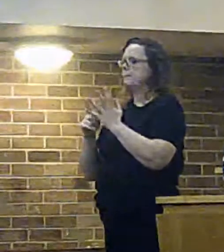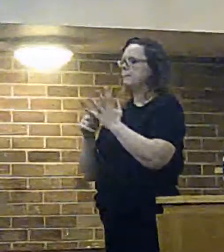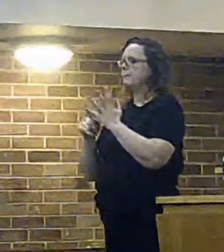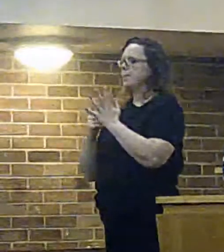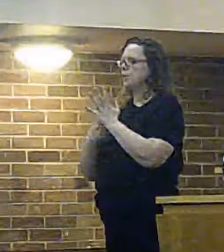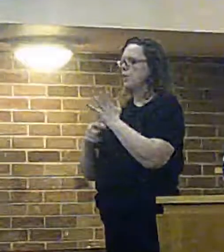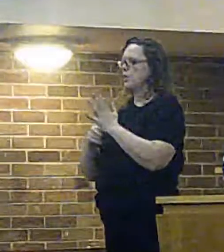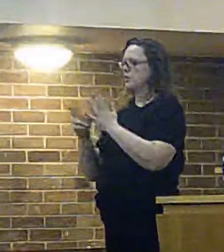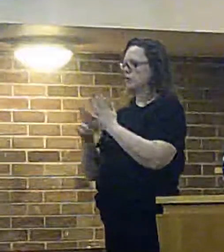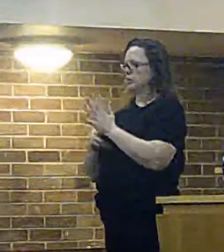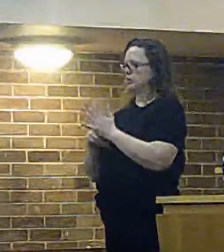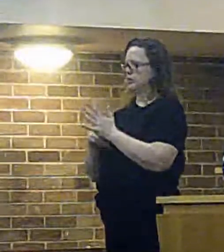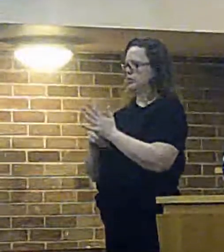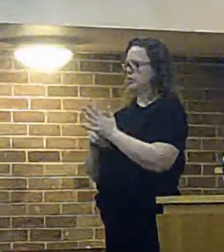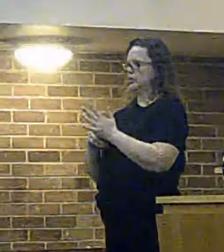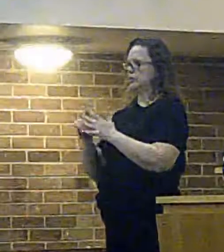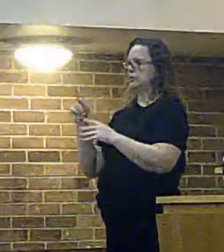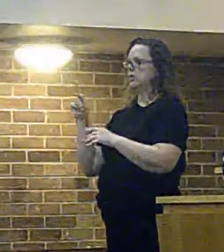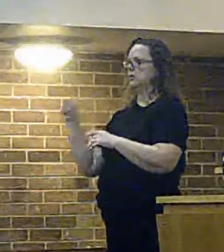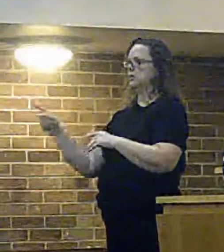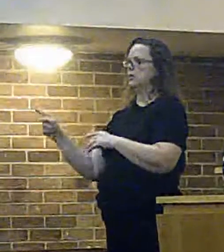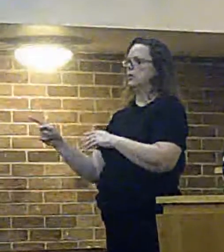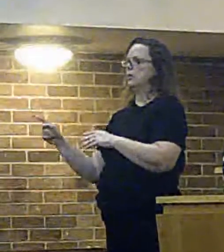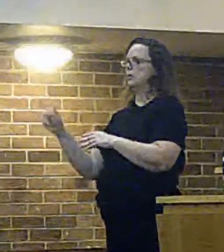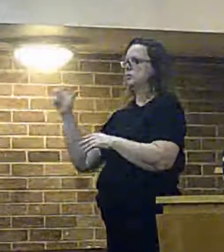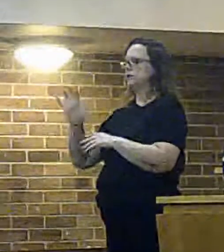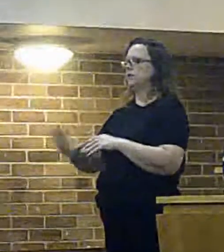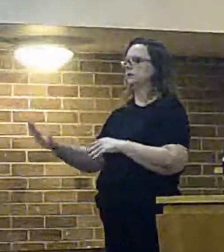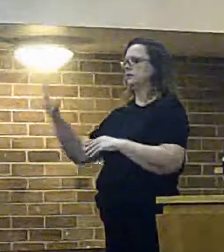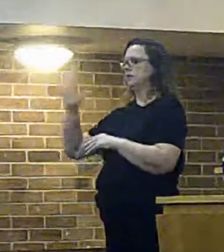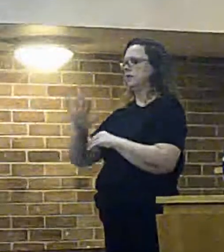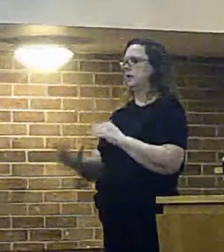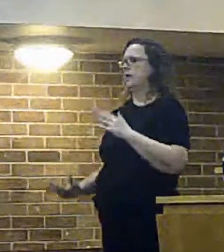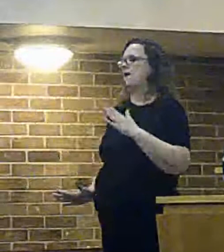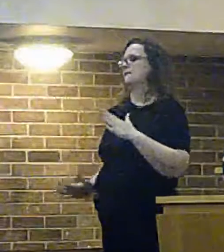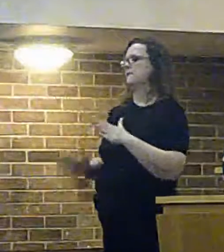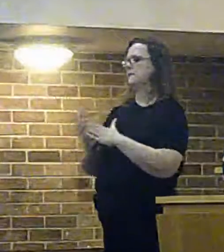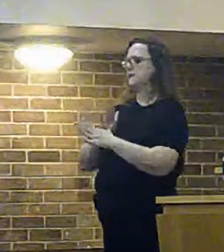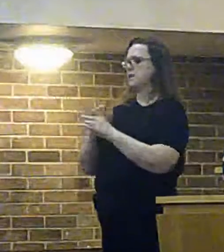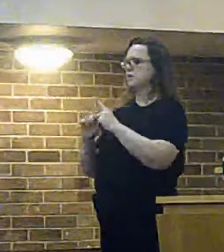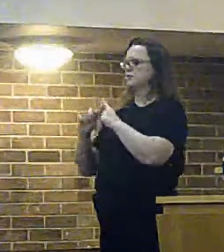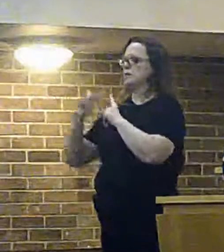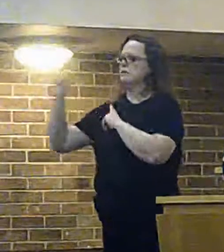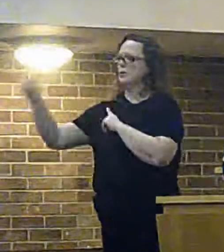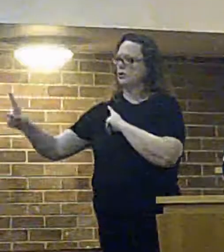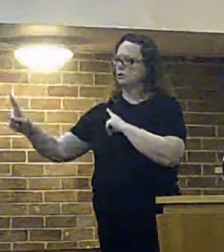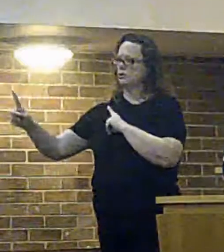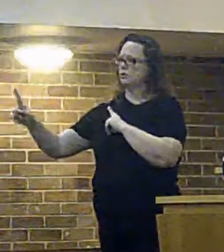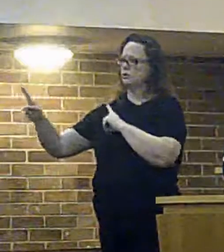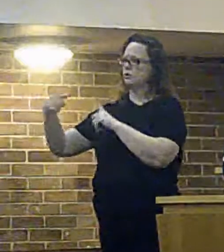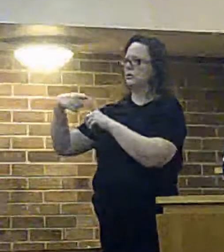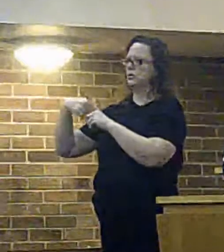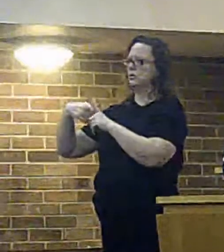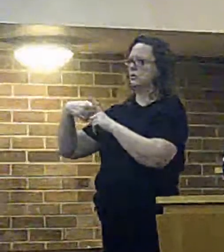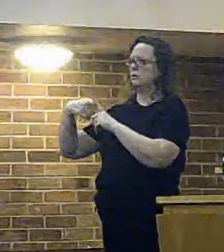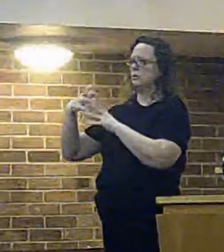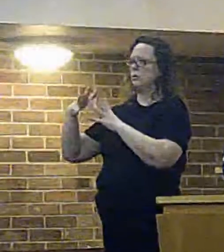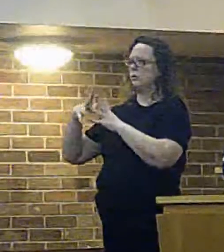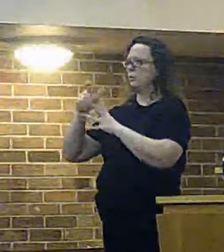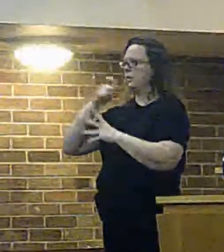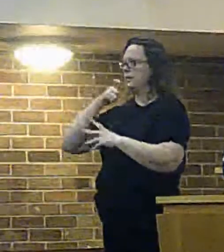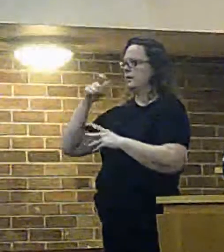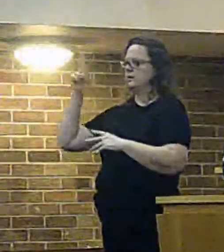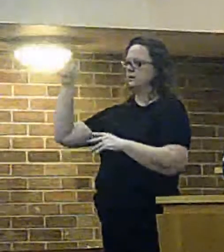to cranton over in noseley which is in merseyside but witness is as near and truth is is